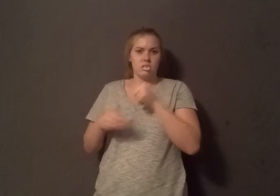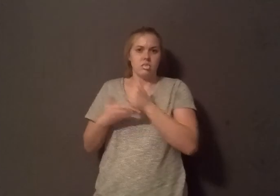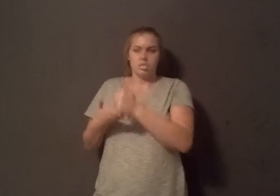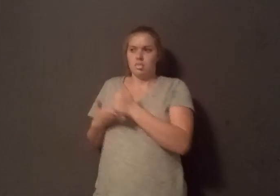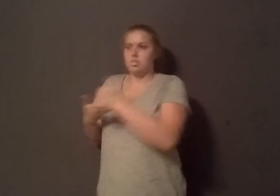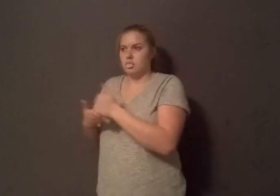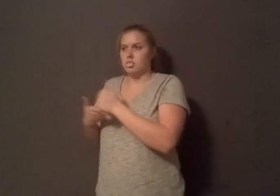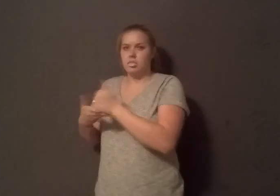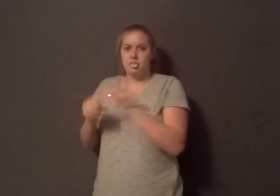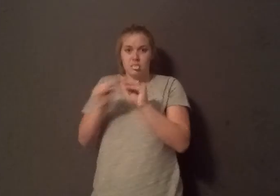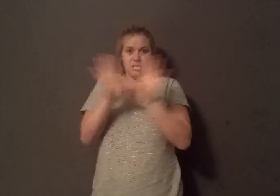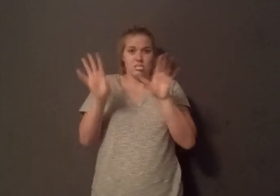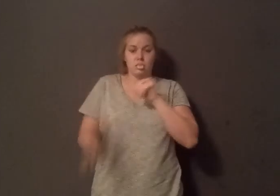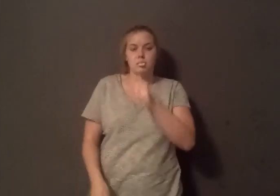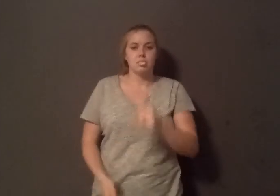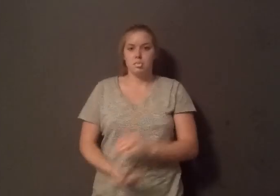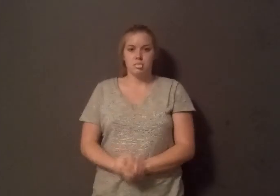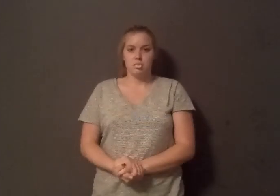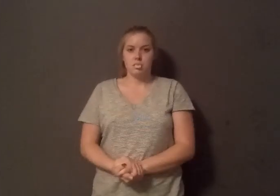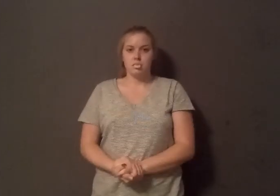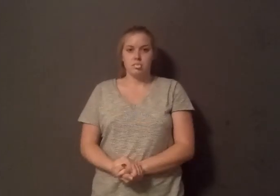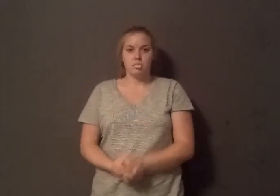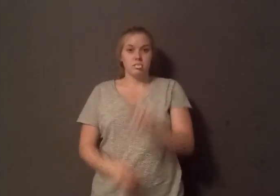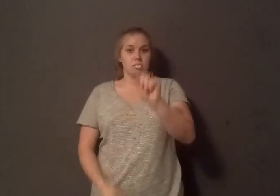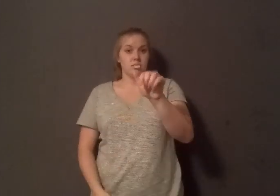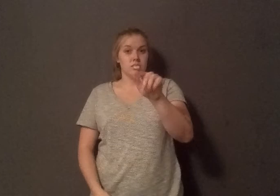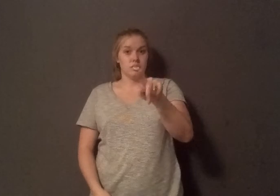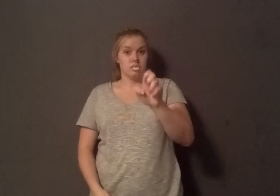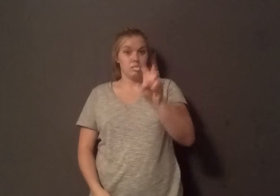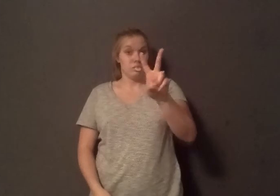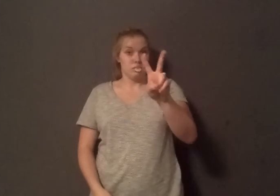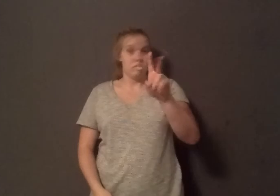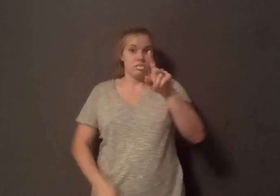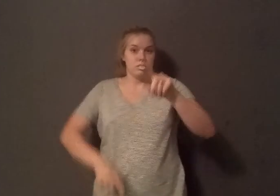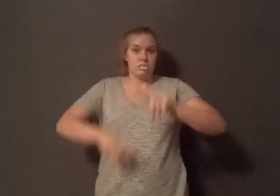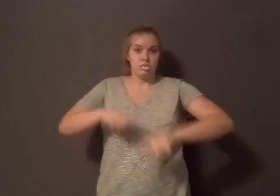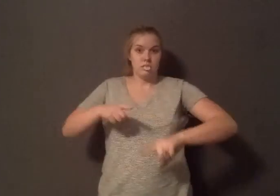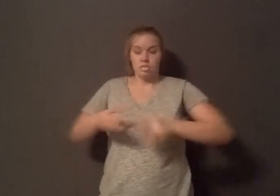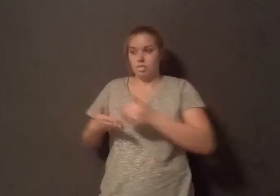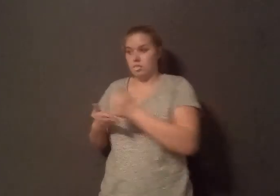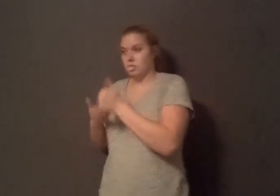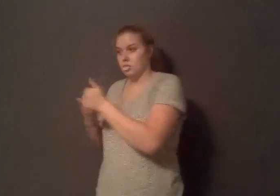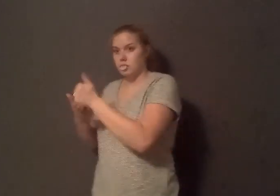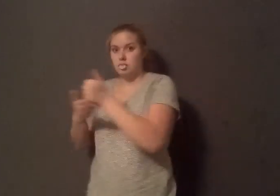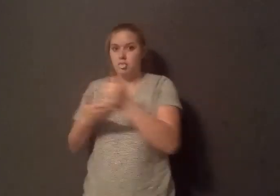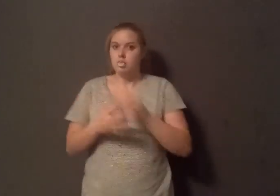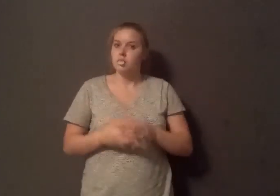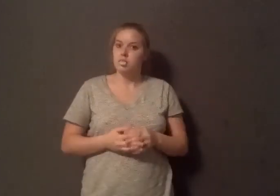We can't prevent type 2 diabetes in everybody. When we were doing the research, we came across a lot of studies that